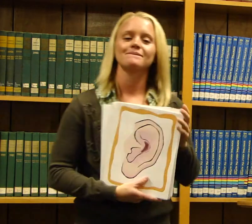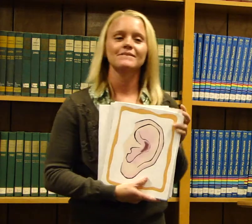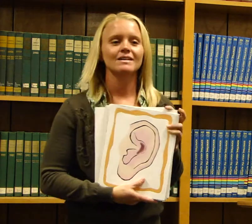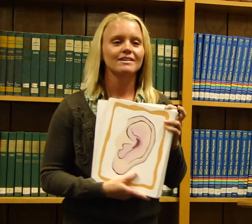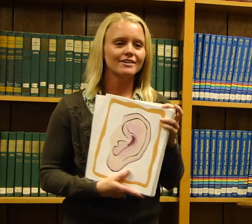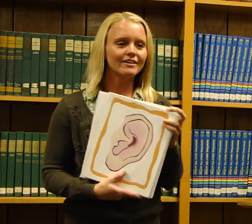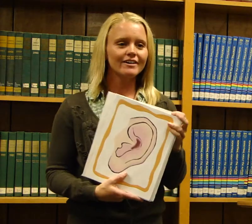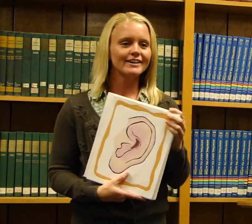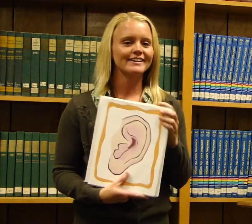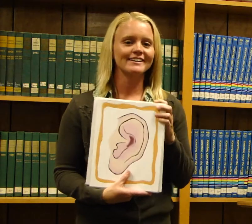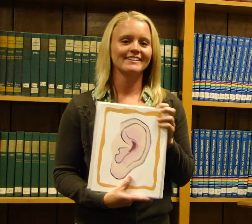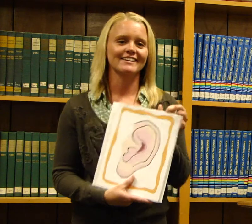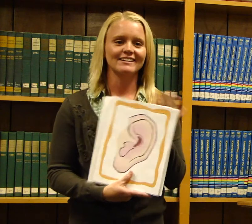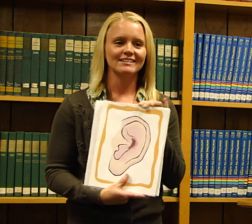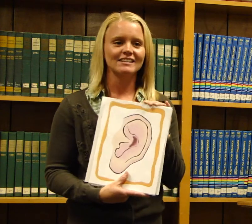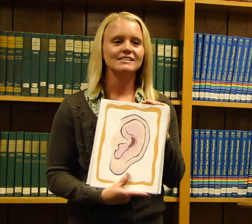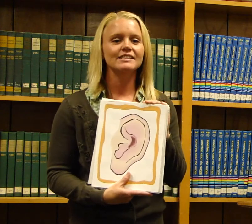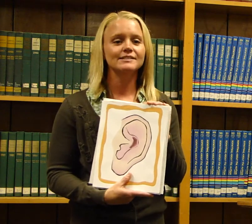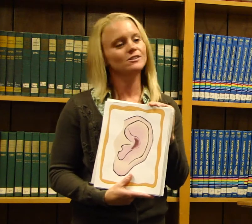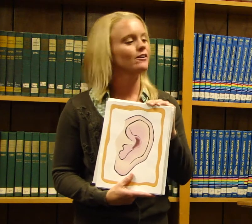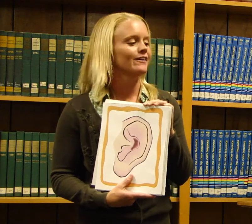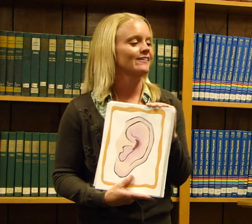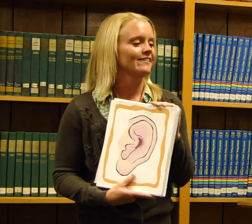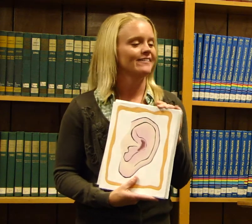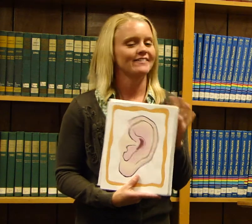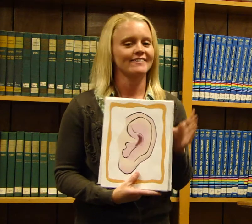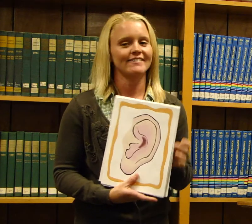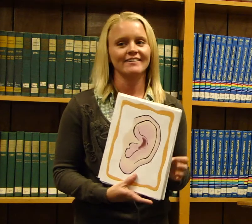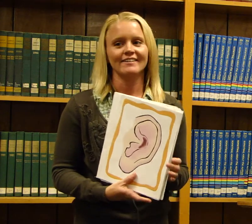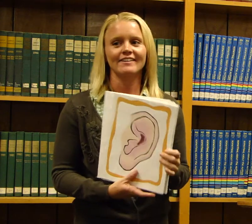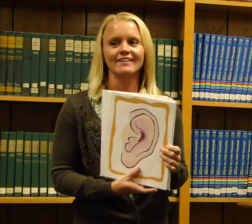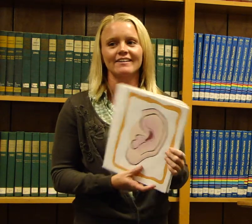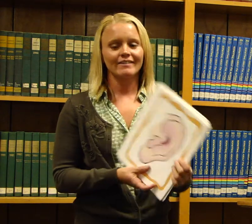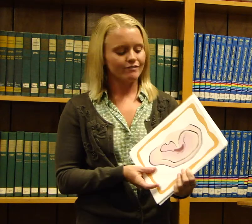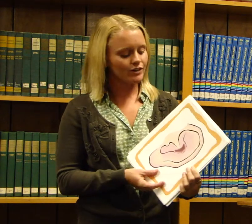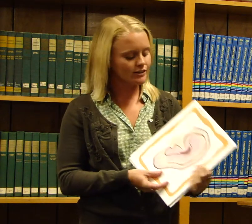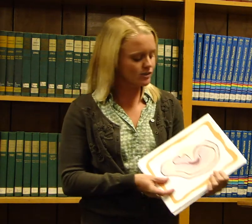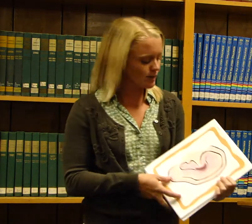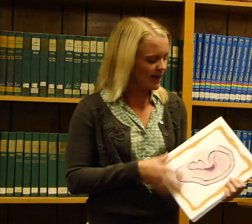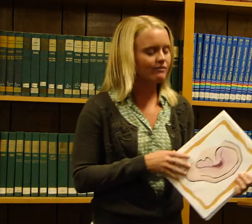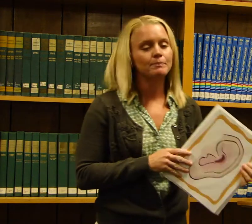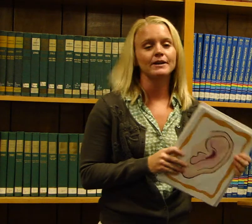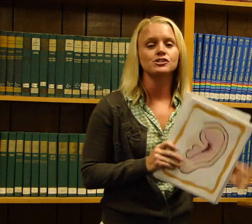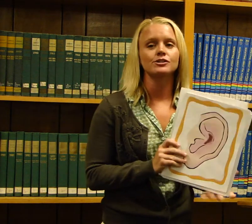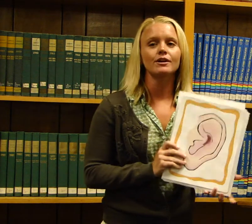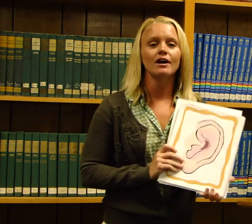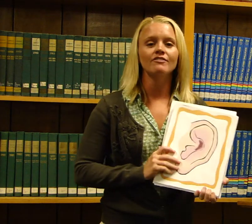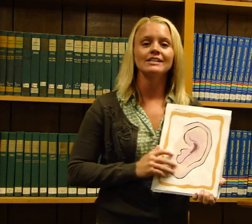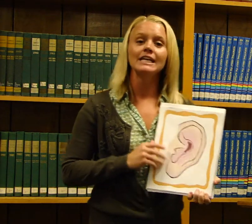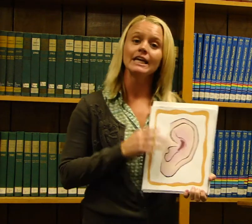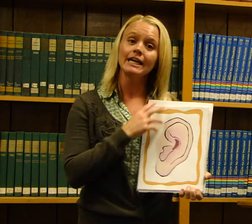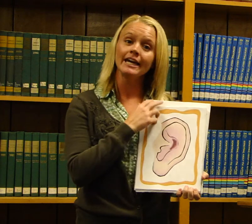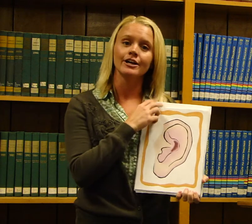Good! Let's get started. First we have a picture of an ear.